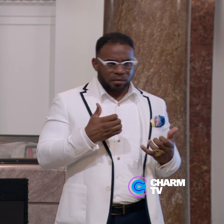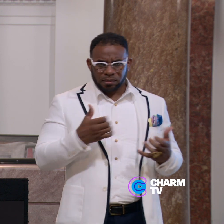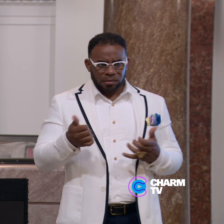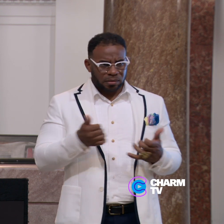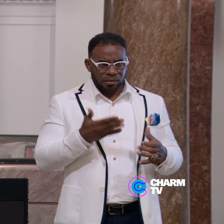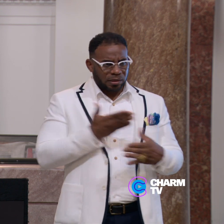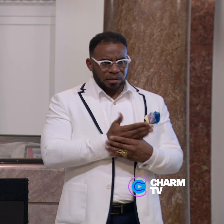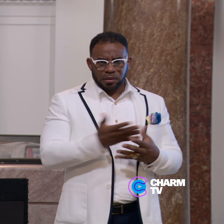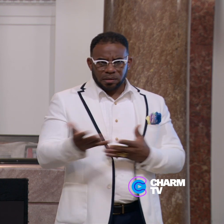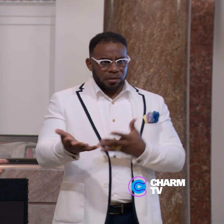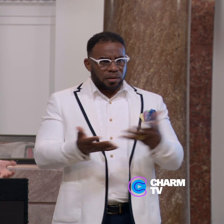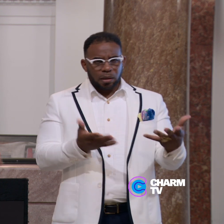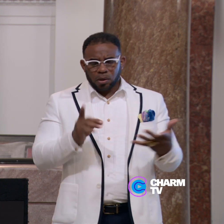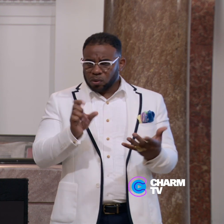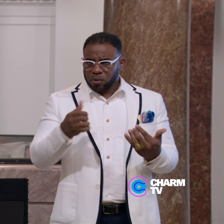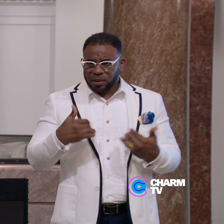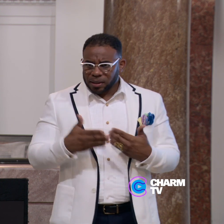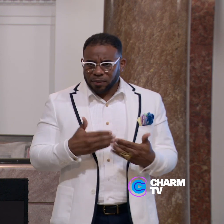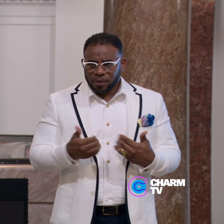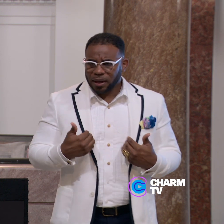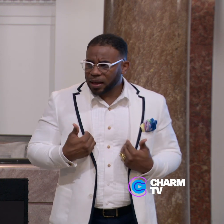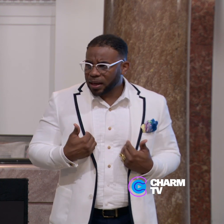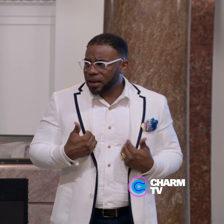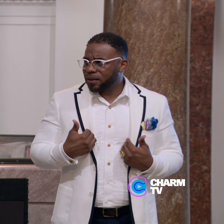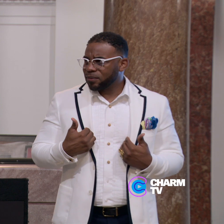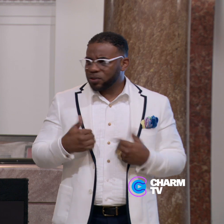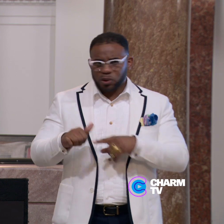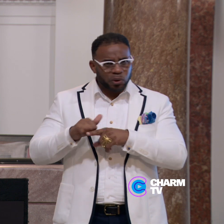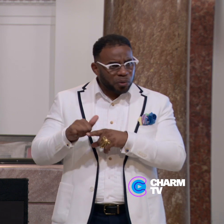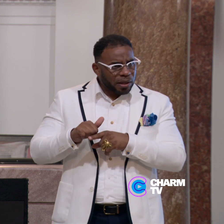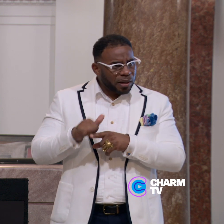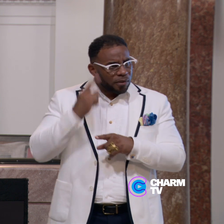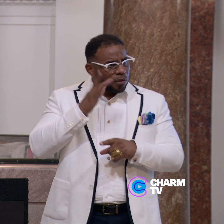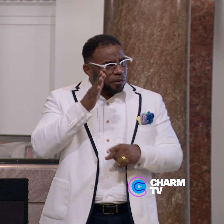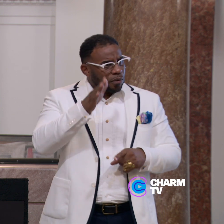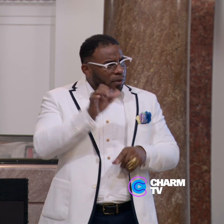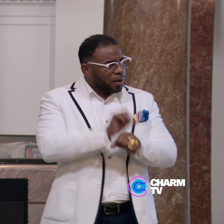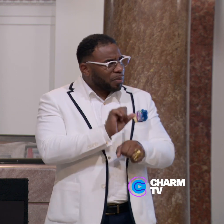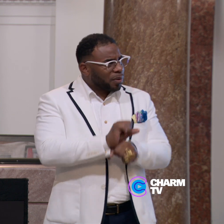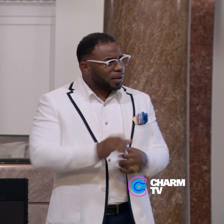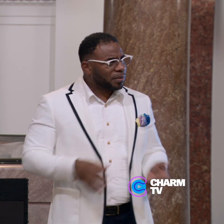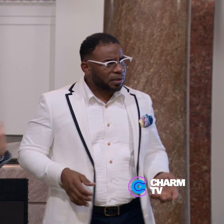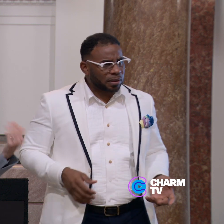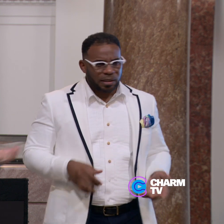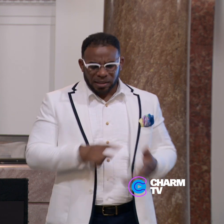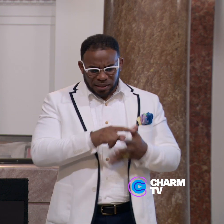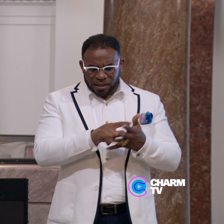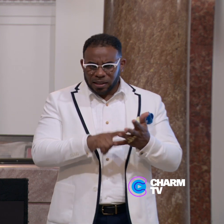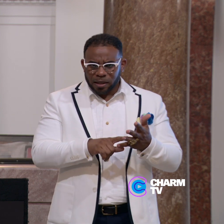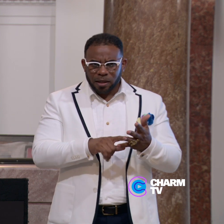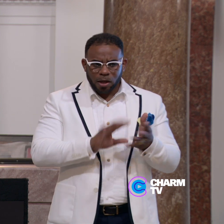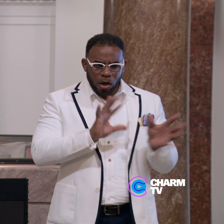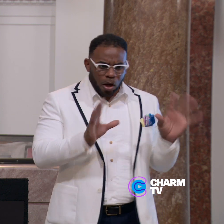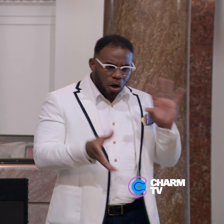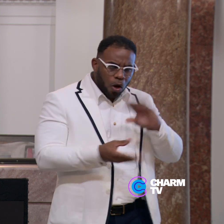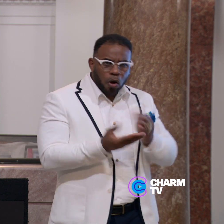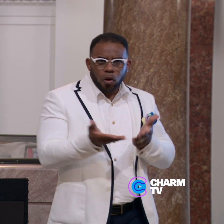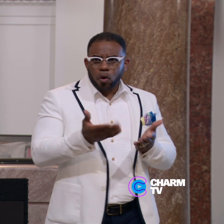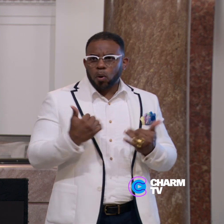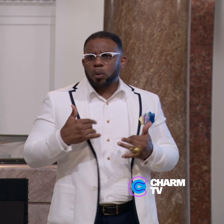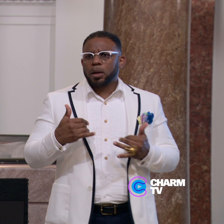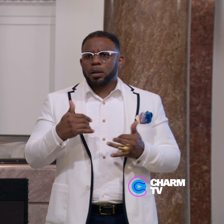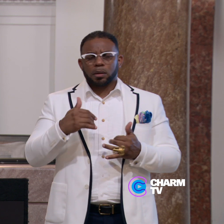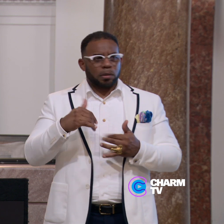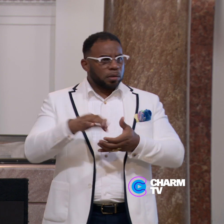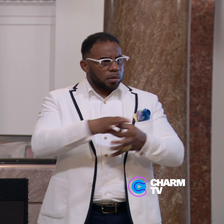interventions? Or do you even have training for future employment? These are the wraparound services that we